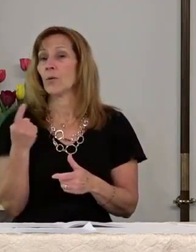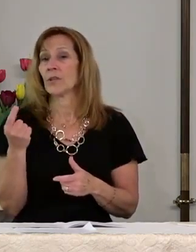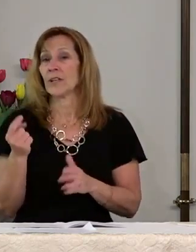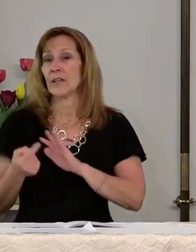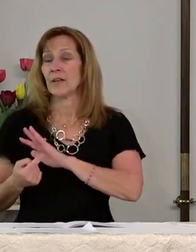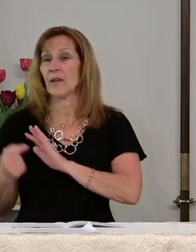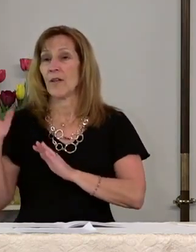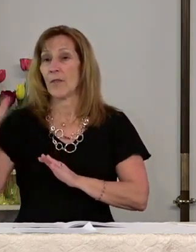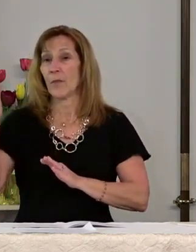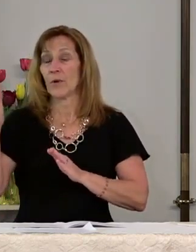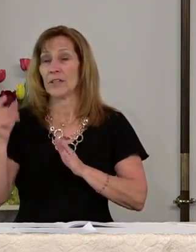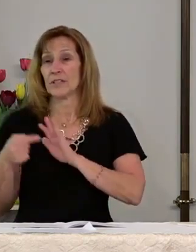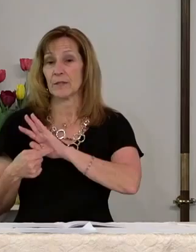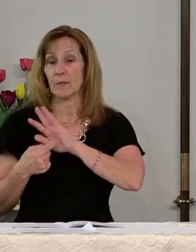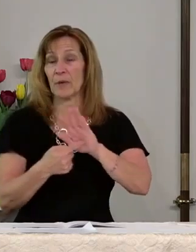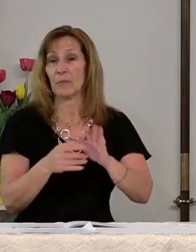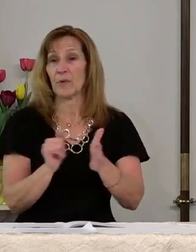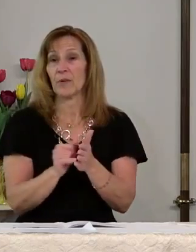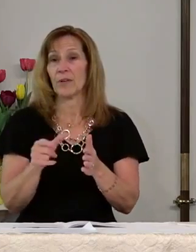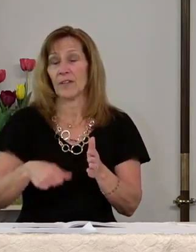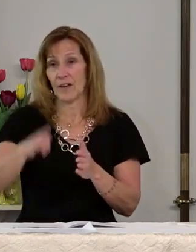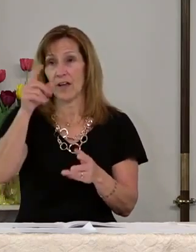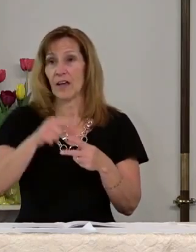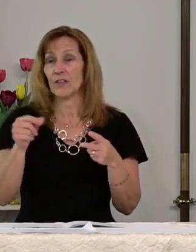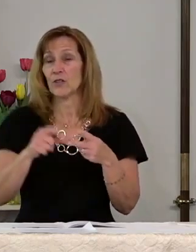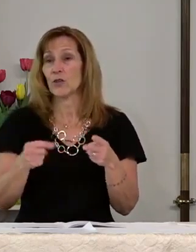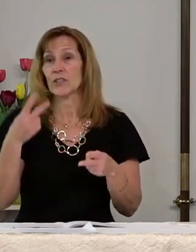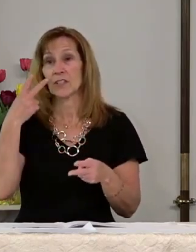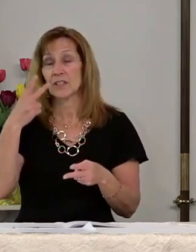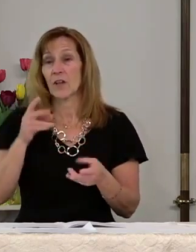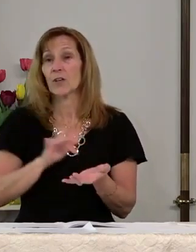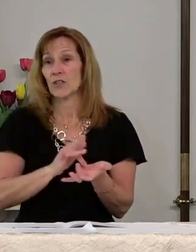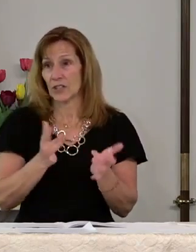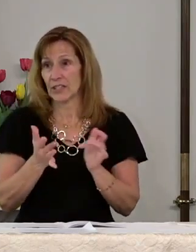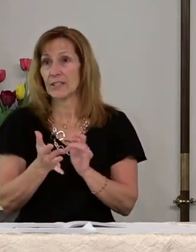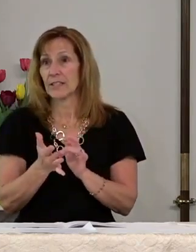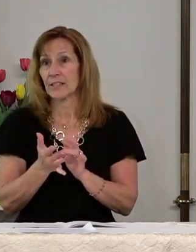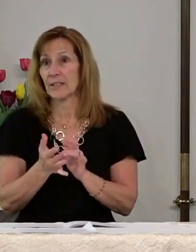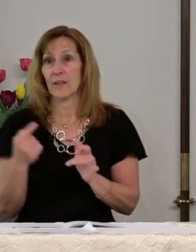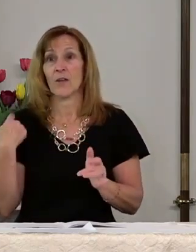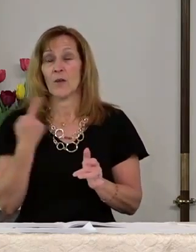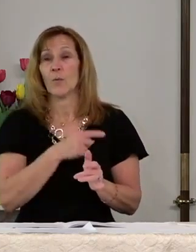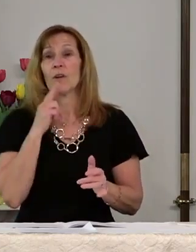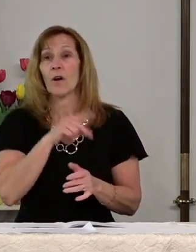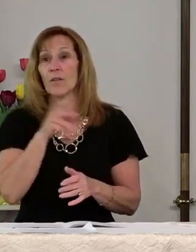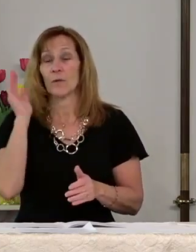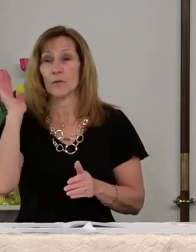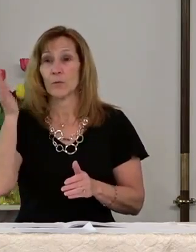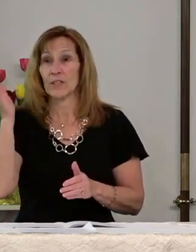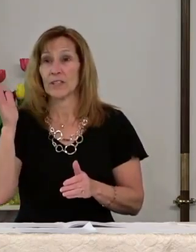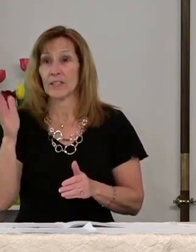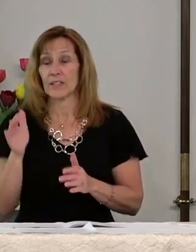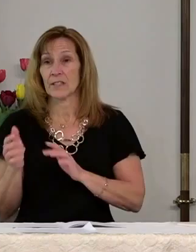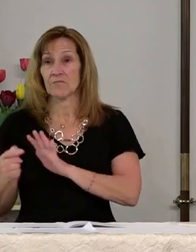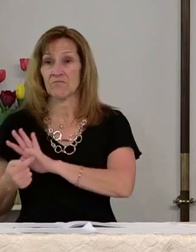witnesses that God had already chosen saw him. We are those witnesses.